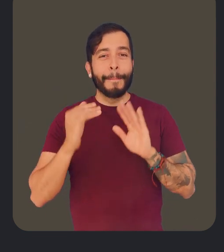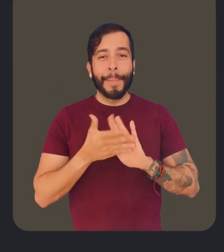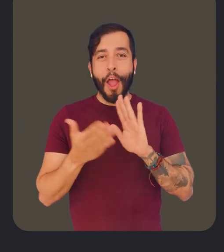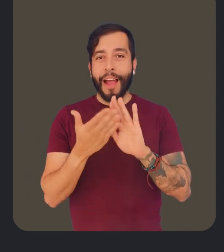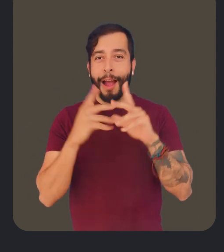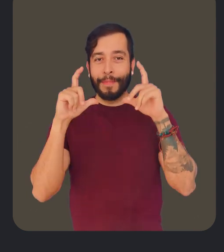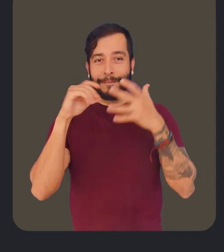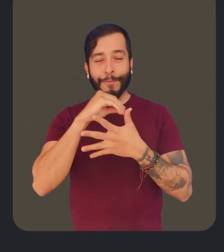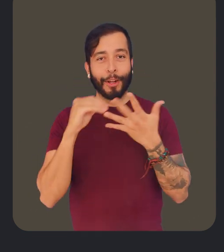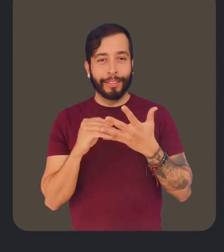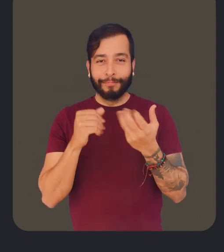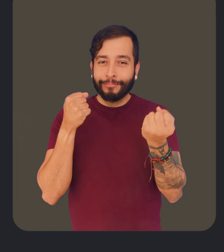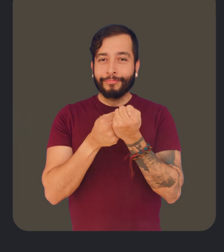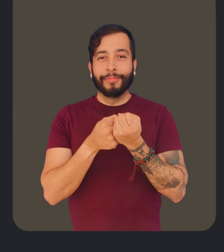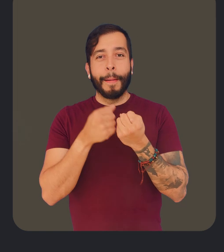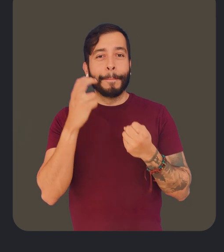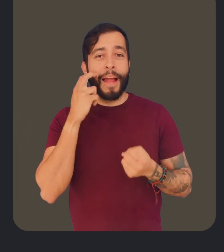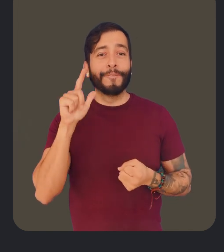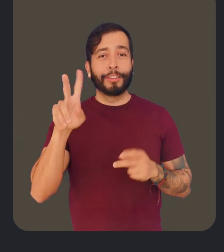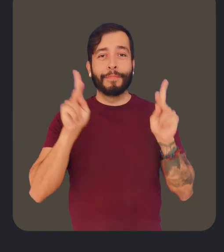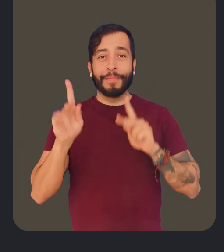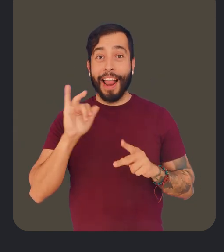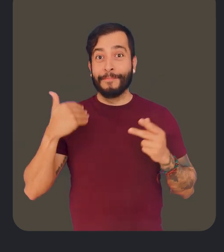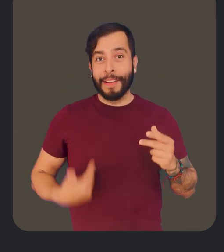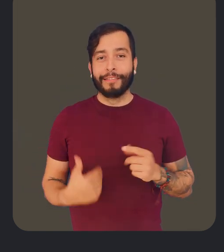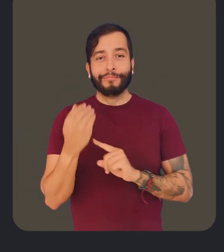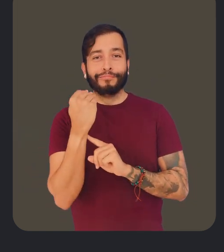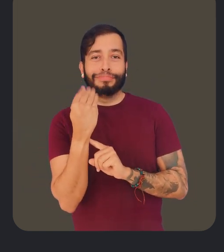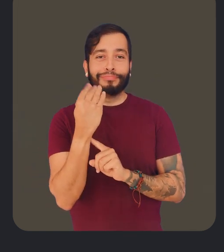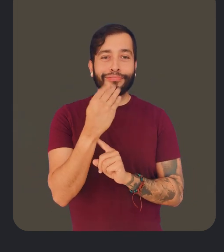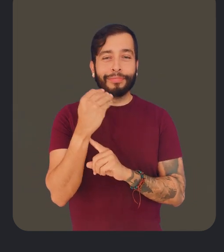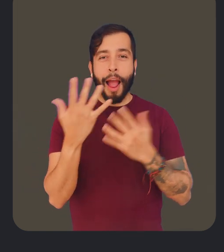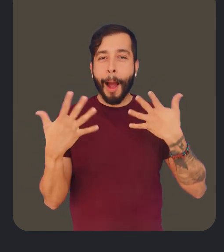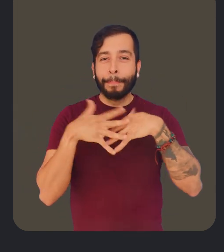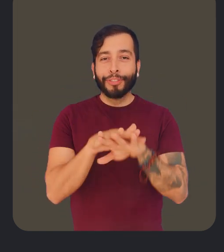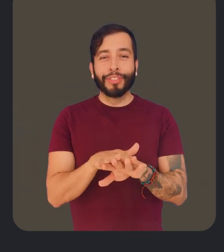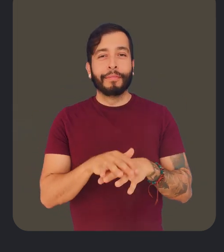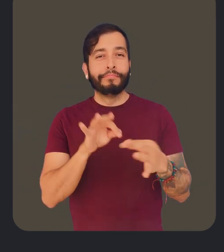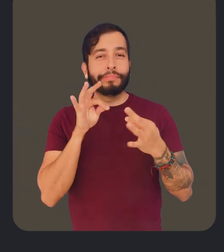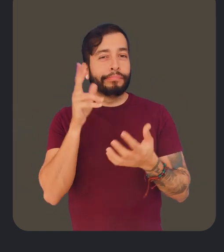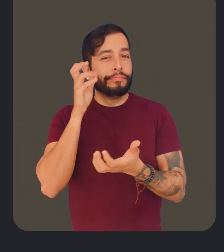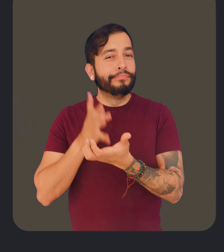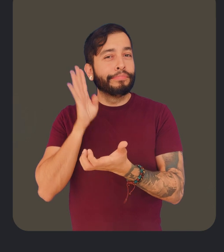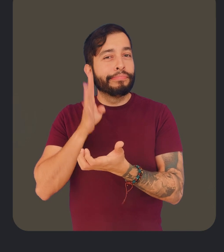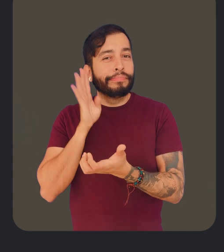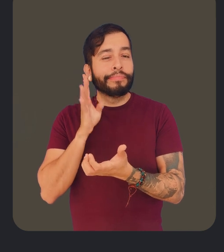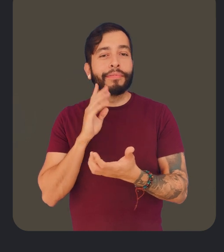camera feature that aims to help blind and low-vision users like me capture selfies with a combination of precise audio cues,